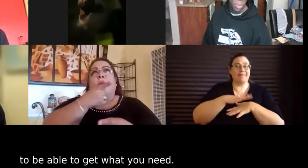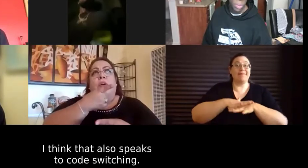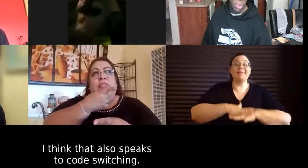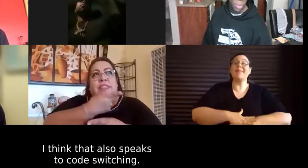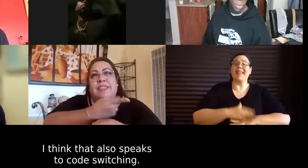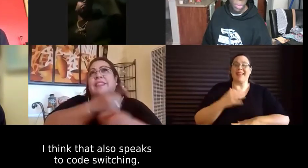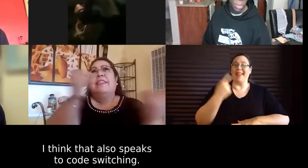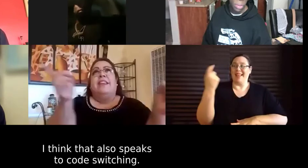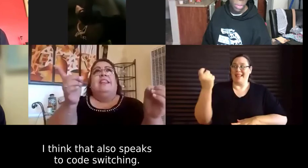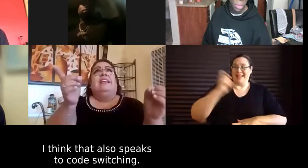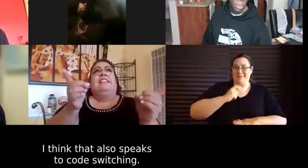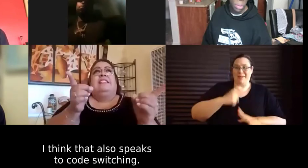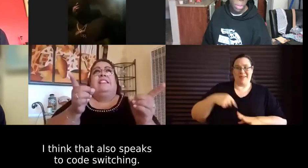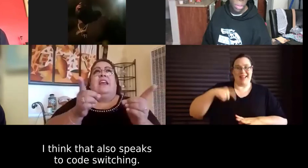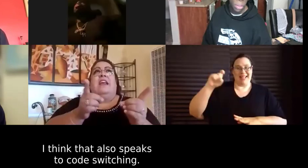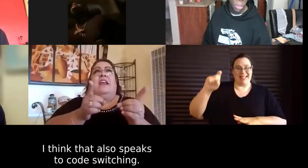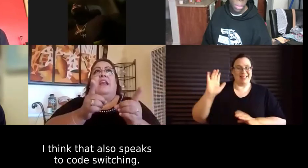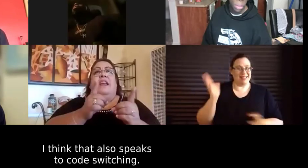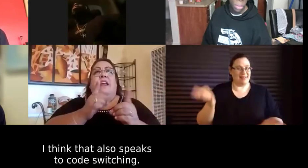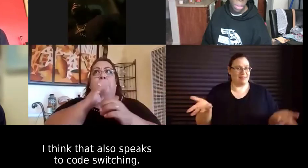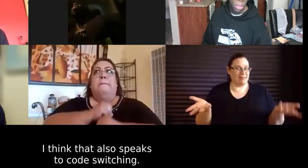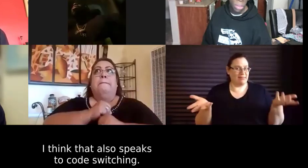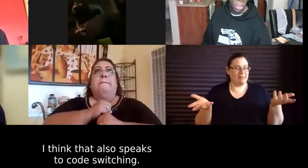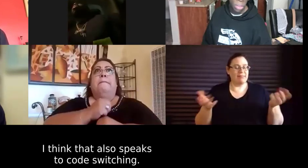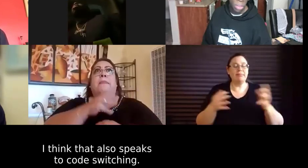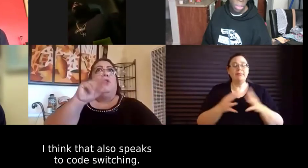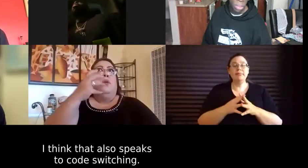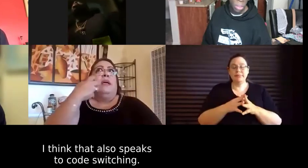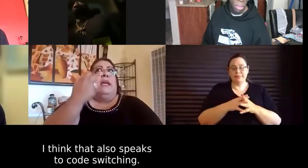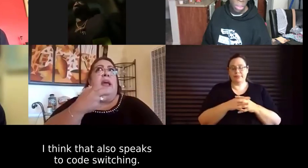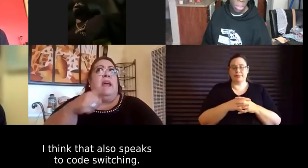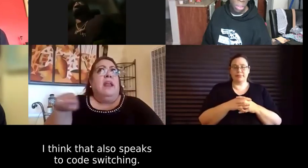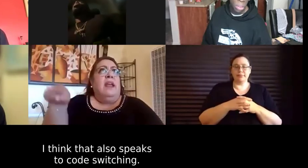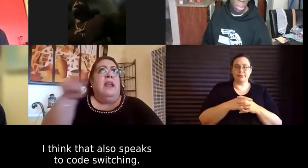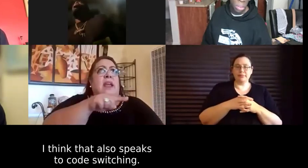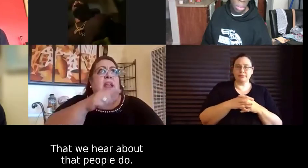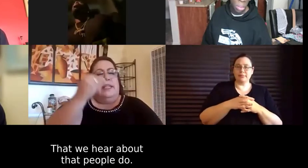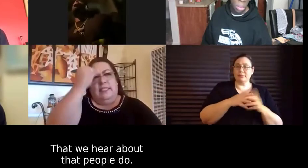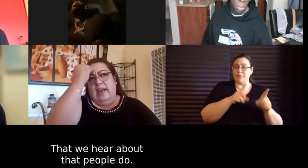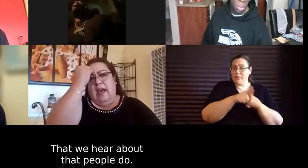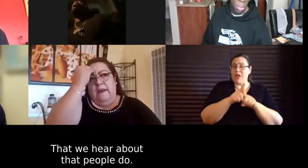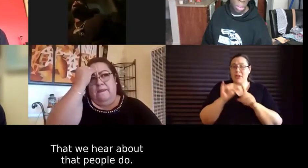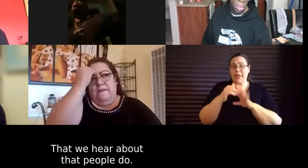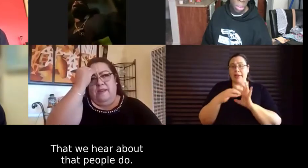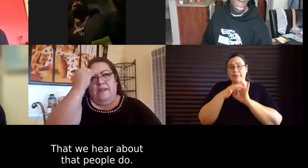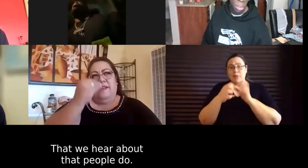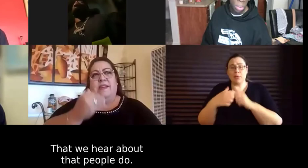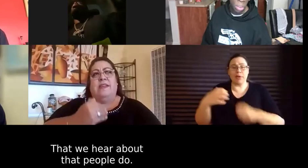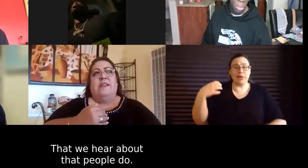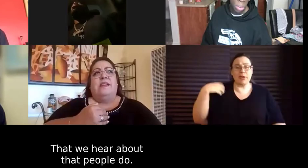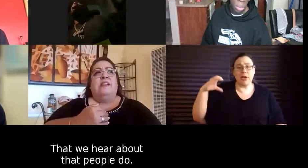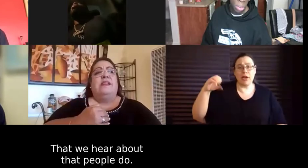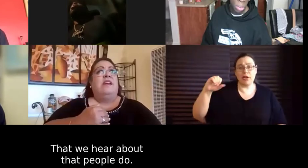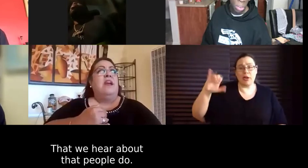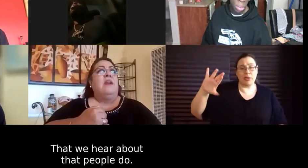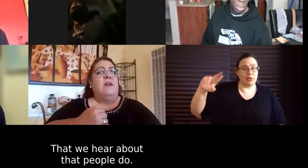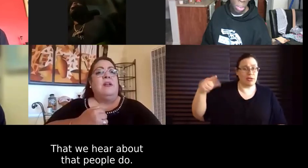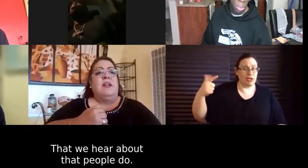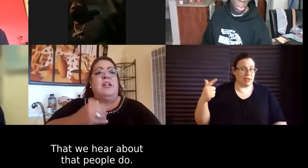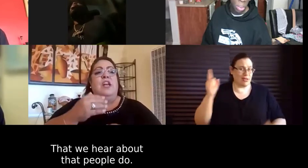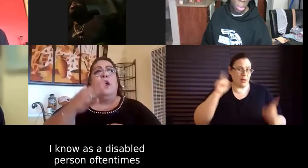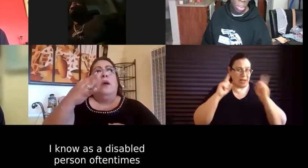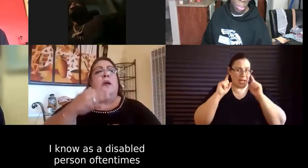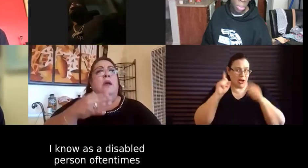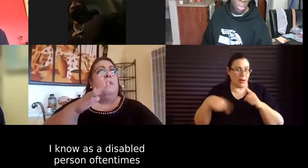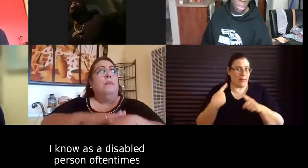and and i think that that that also uh speaks to code switching that we hear about for that